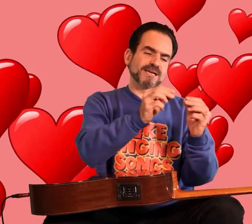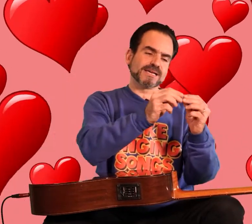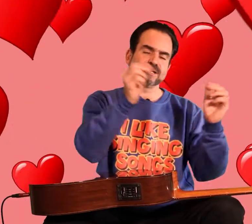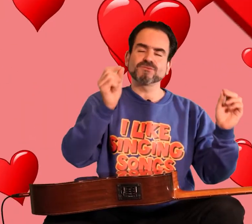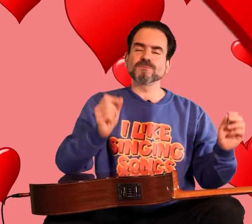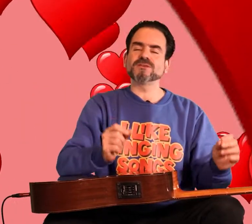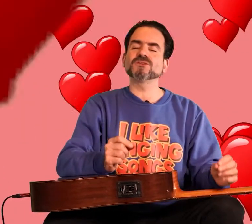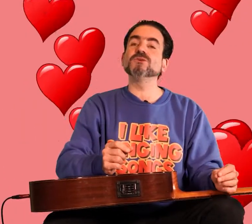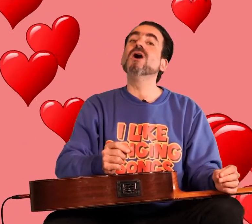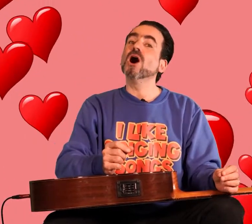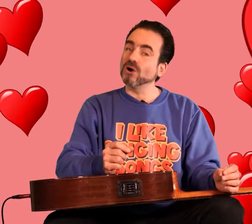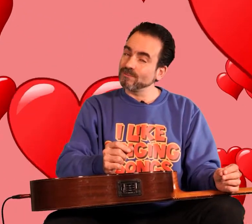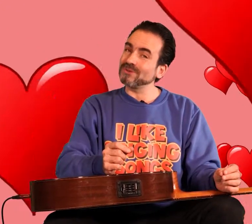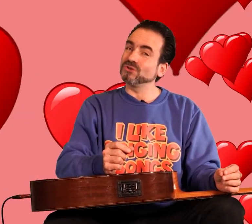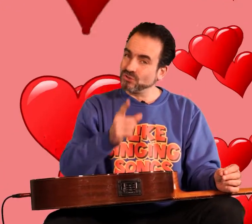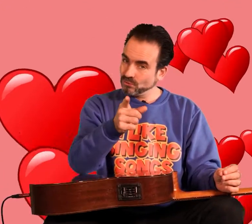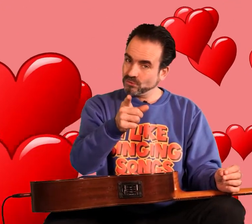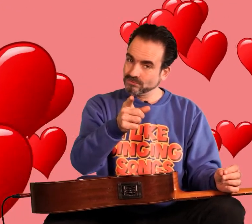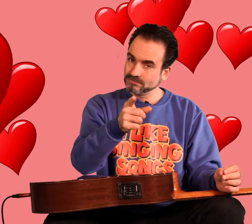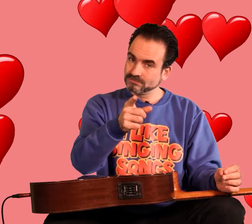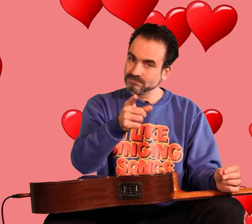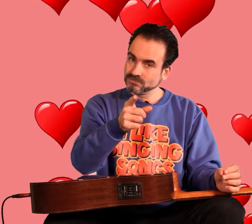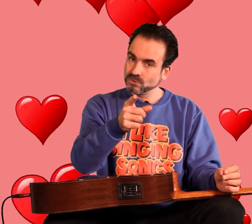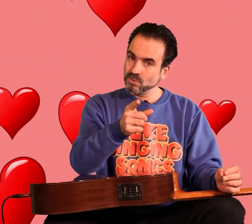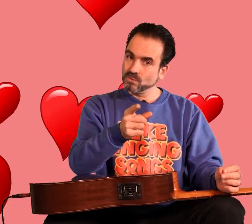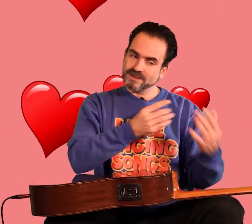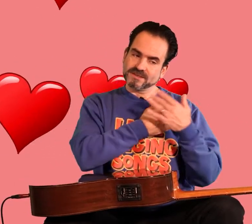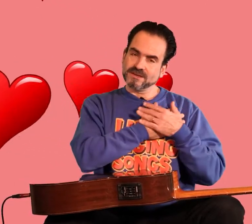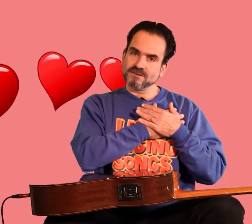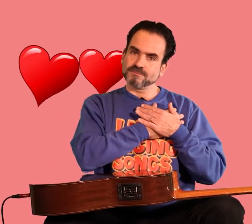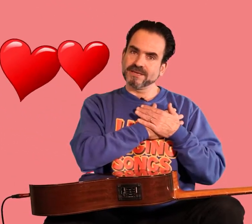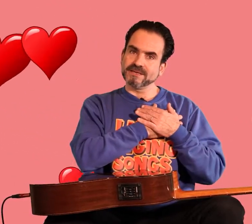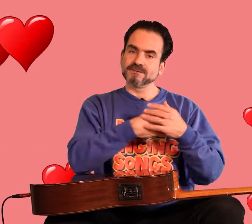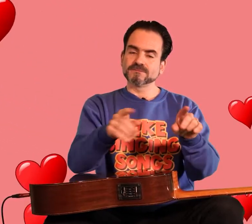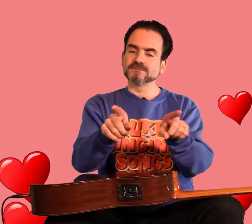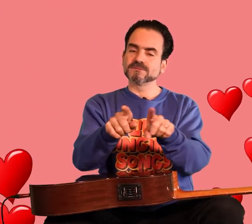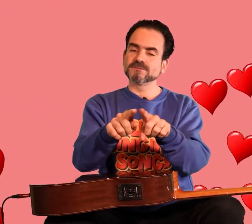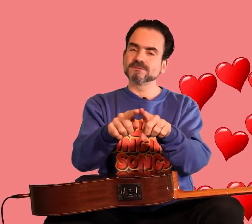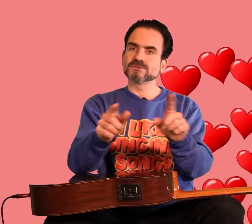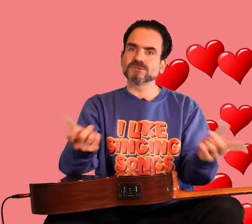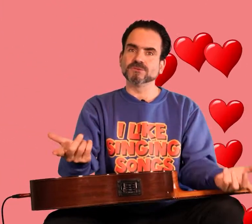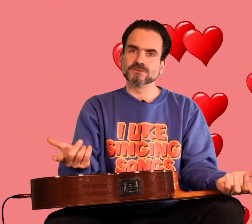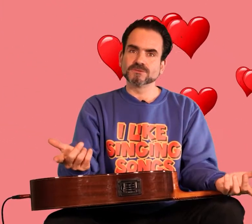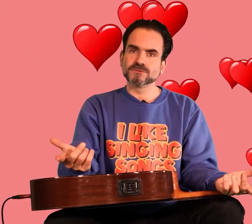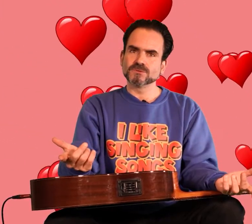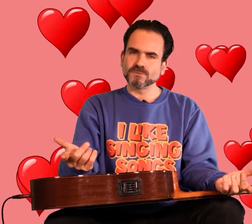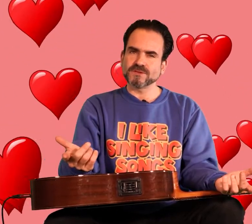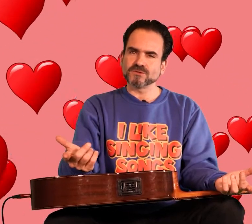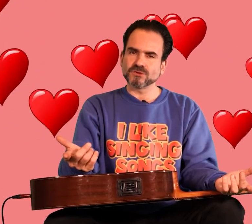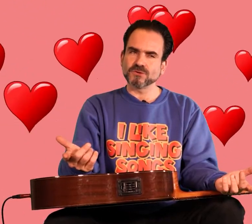a kiss from me to you hope you'll always love me too we've done two